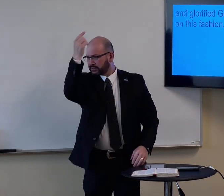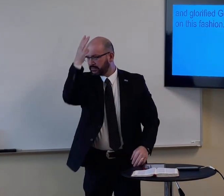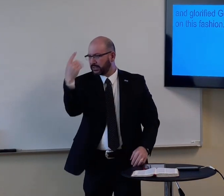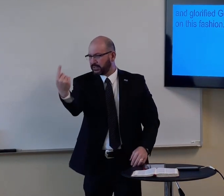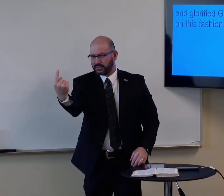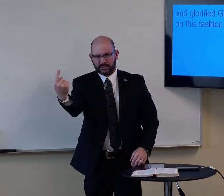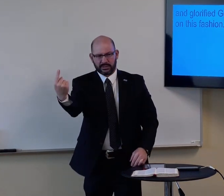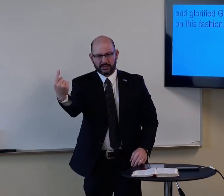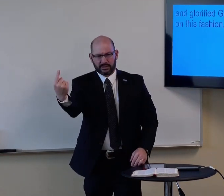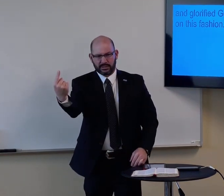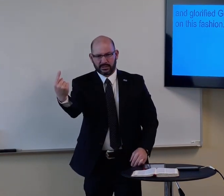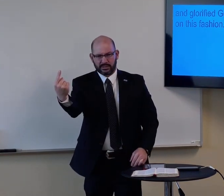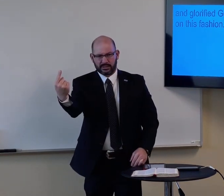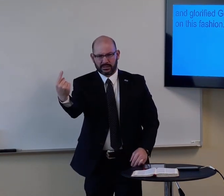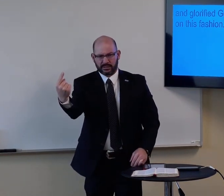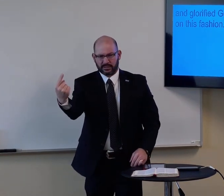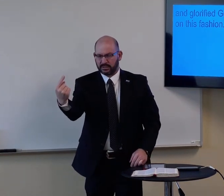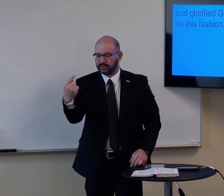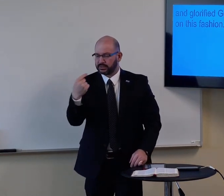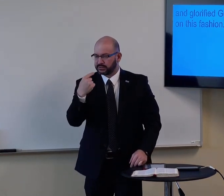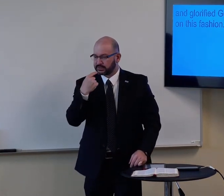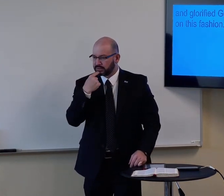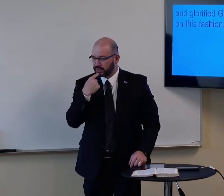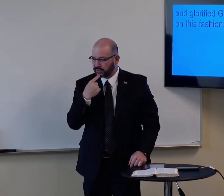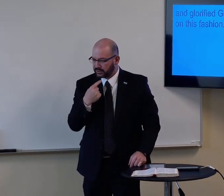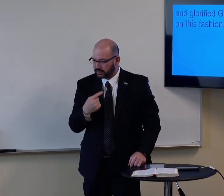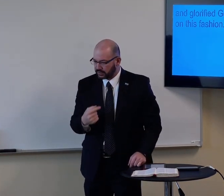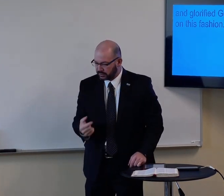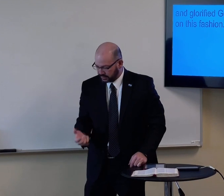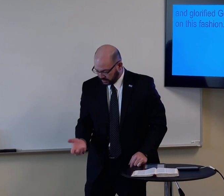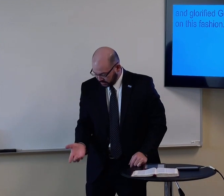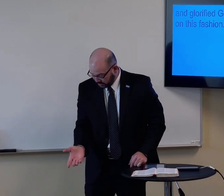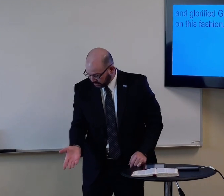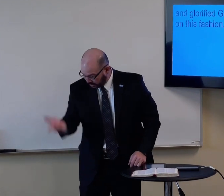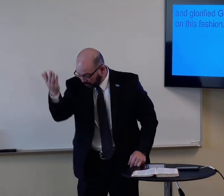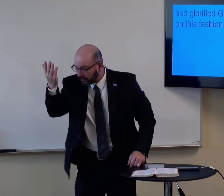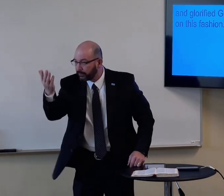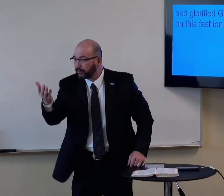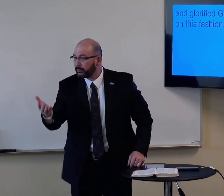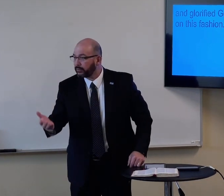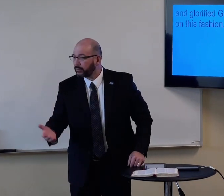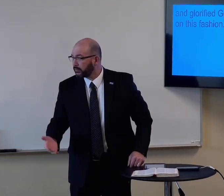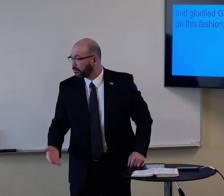and one man there who tells you, arise. Arise.